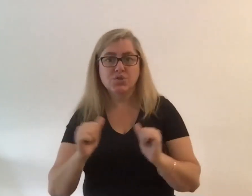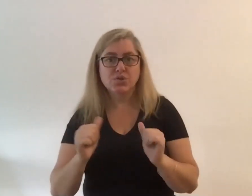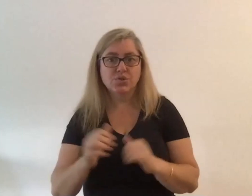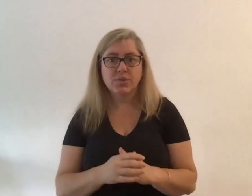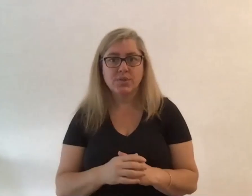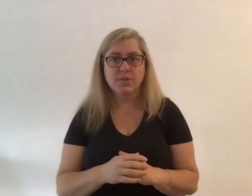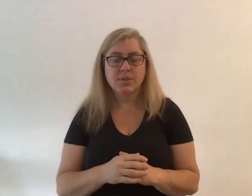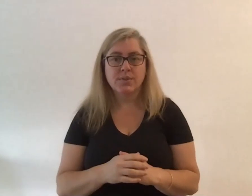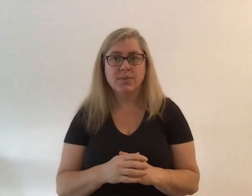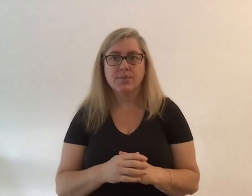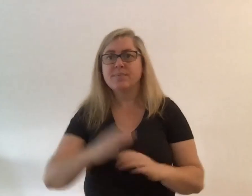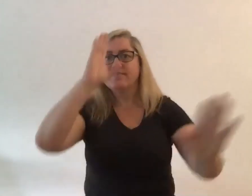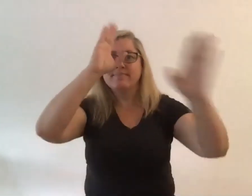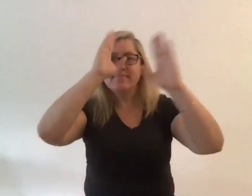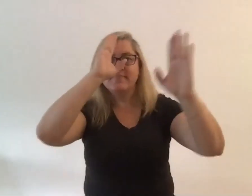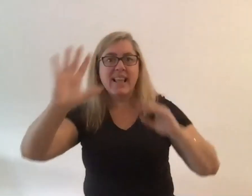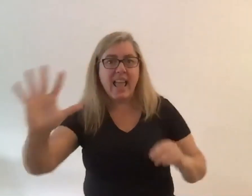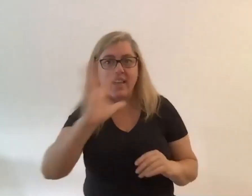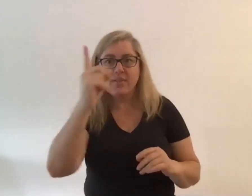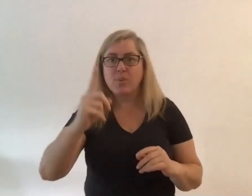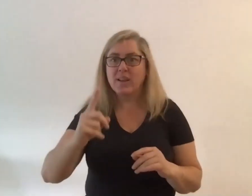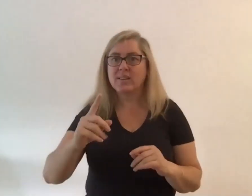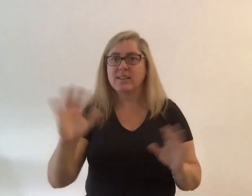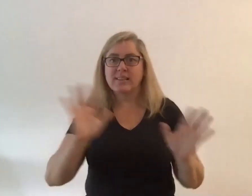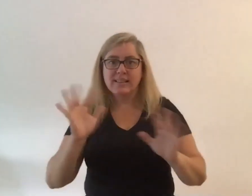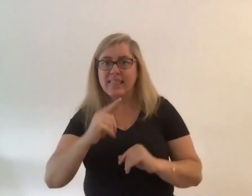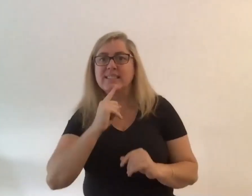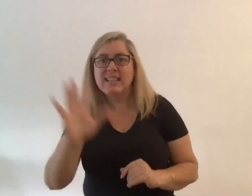hi everyone i can see the chats hello everyone that said hello that's so lovely